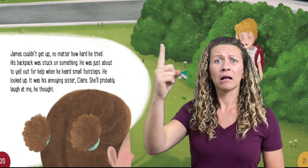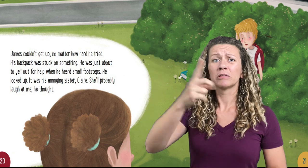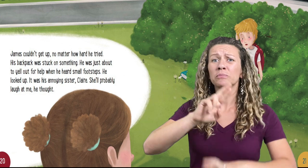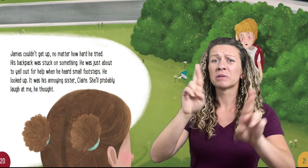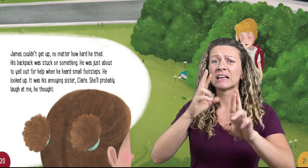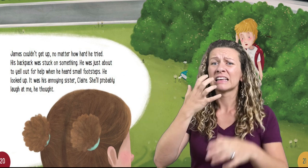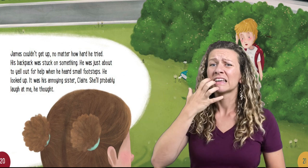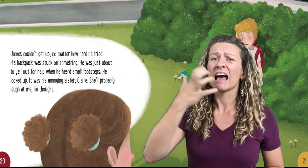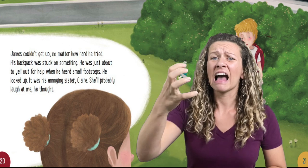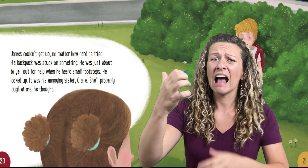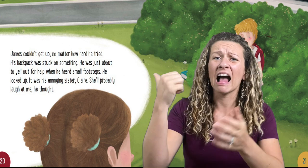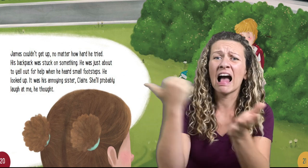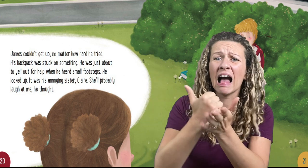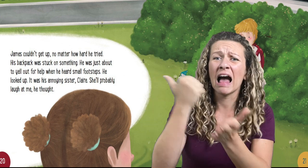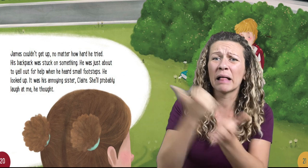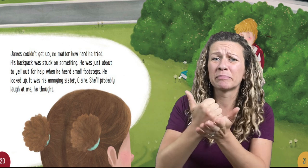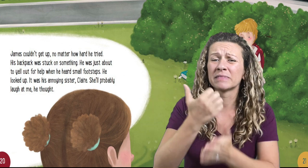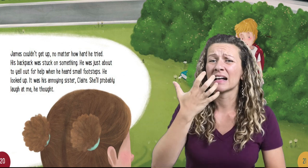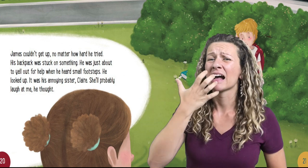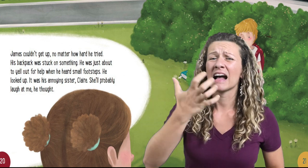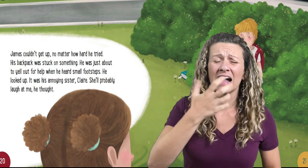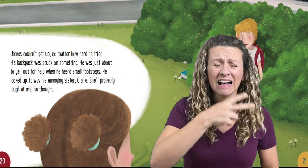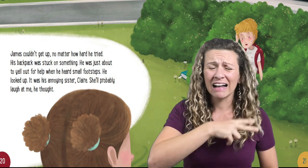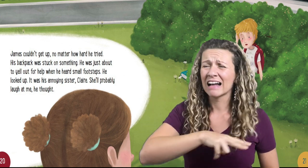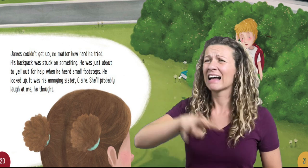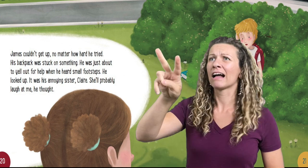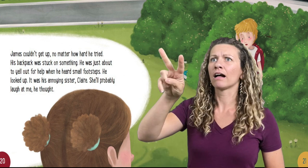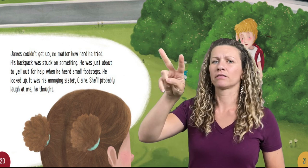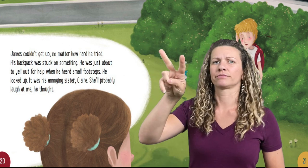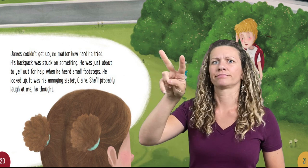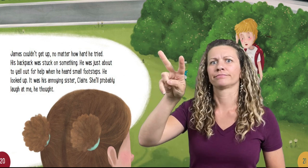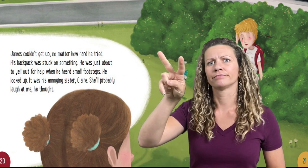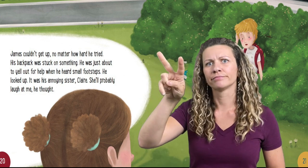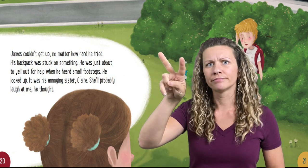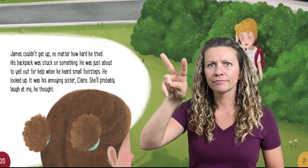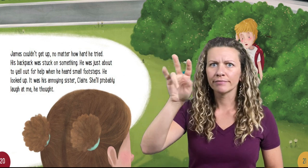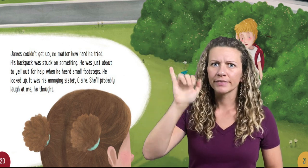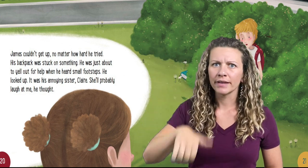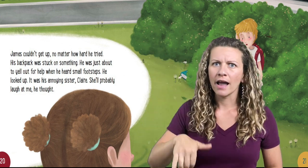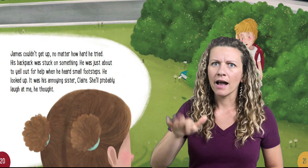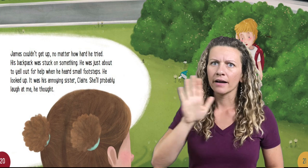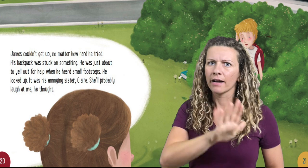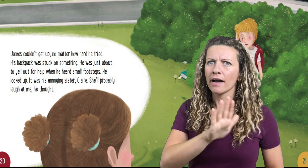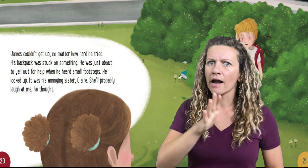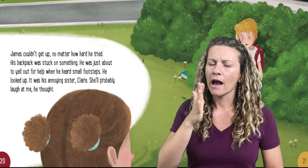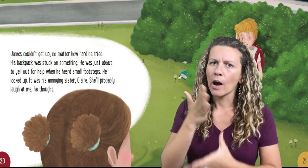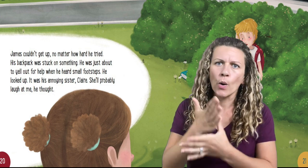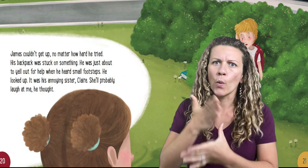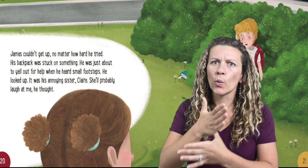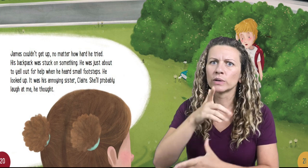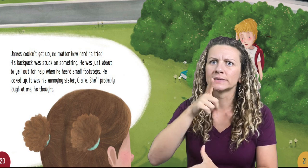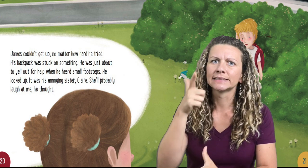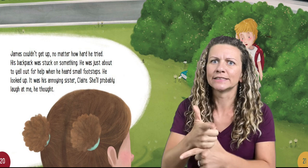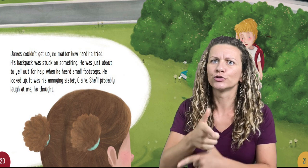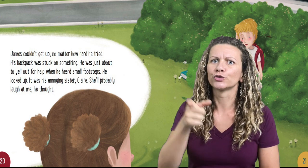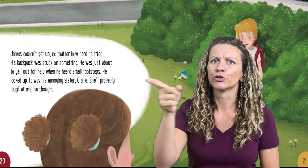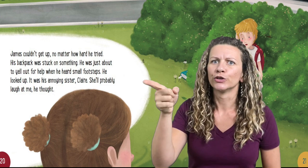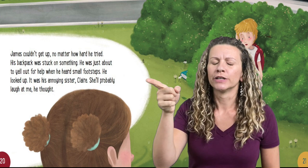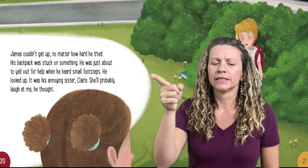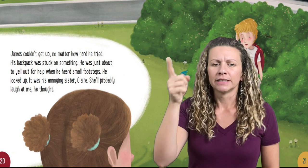He was just about to yell out for help when he heard small footsteps. He looked up. It was his annoying